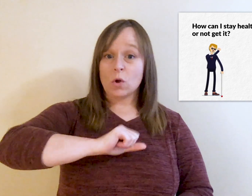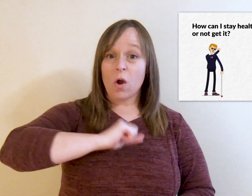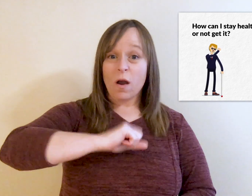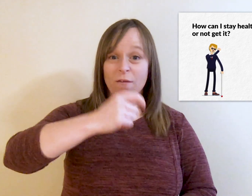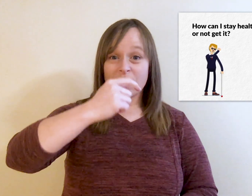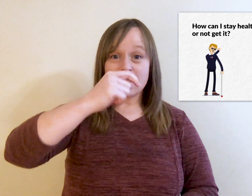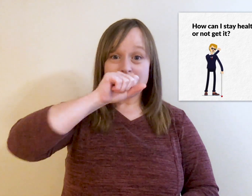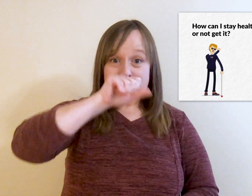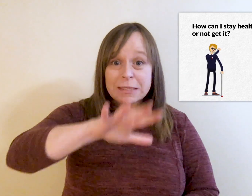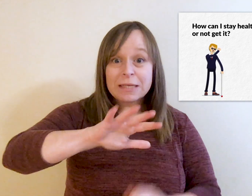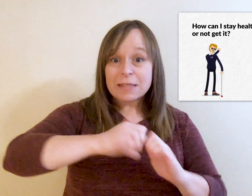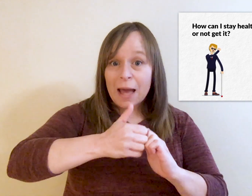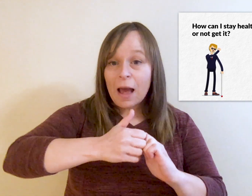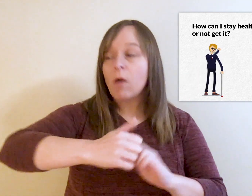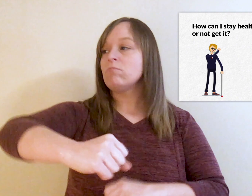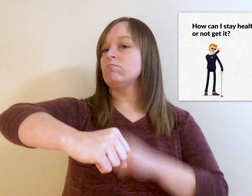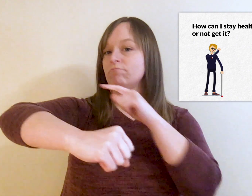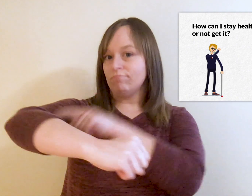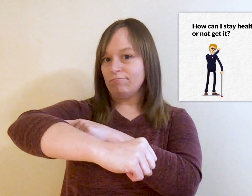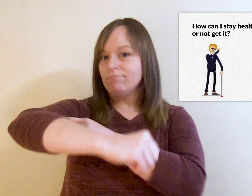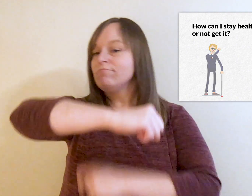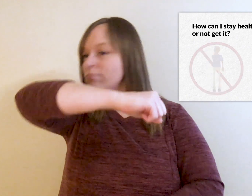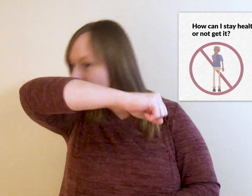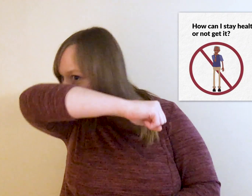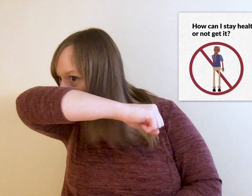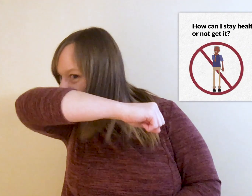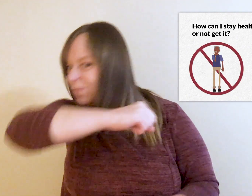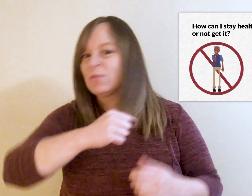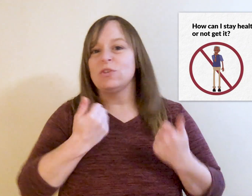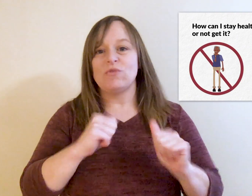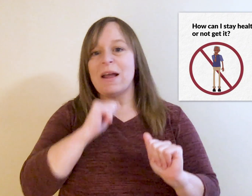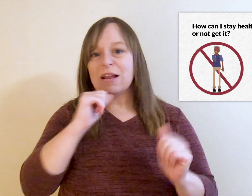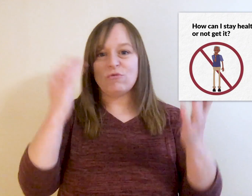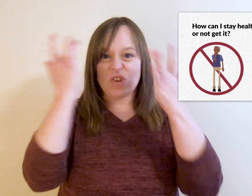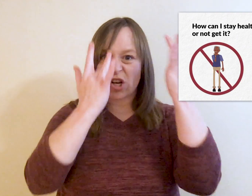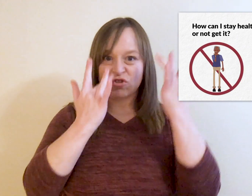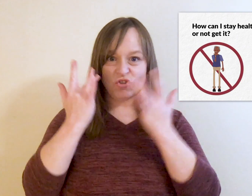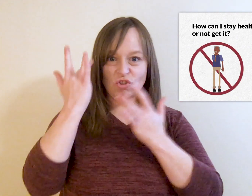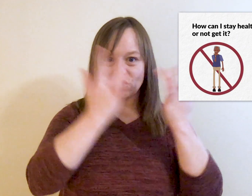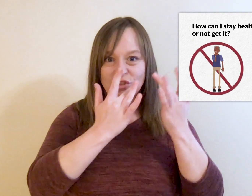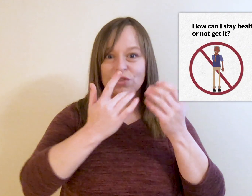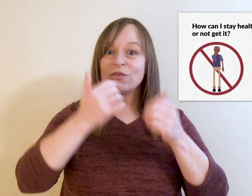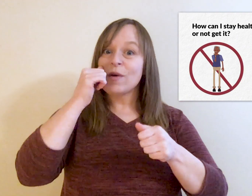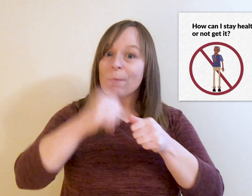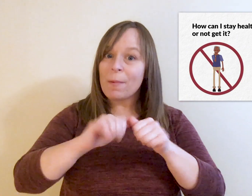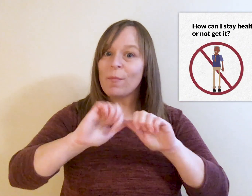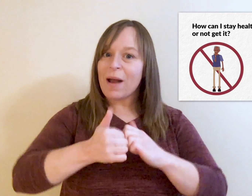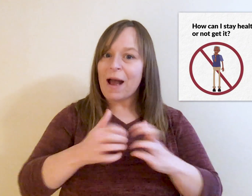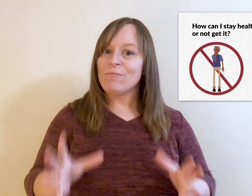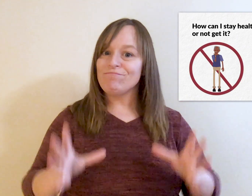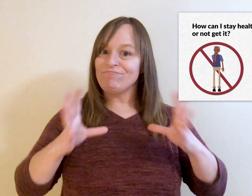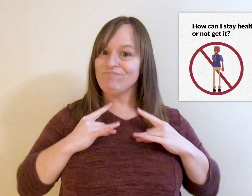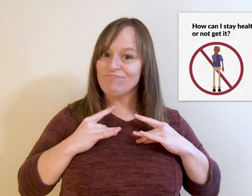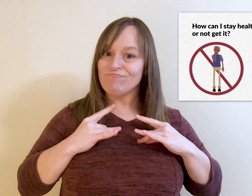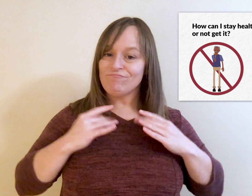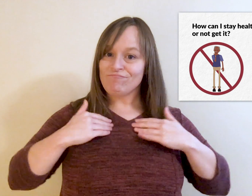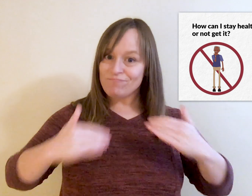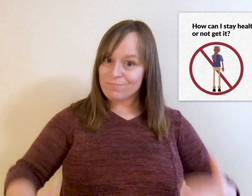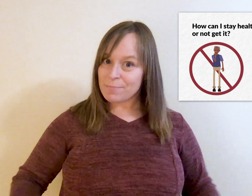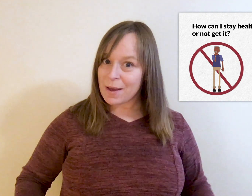Cough or sneeze into your elbow. Try not to touch your face. Remember, this is how COVID-19